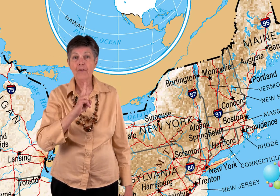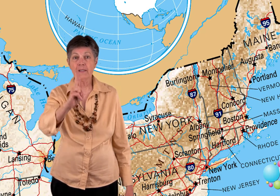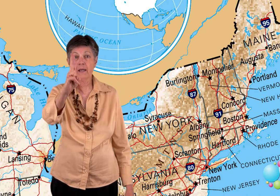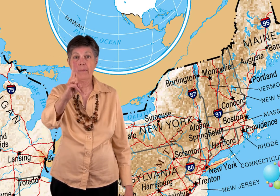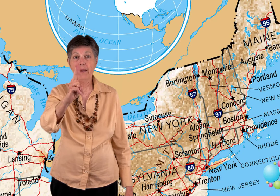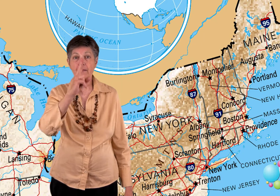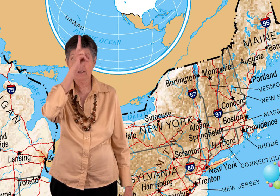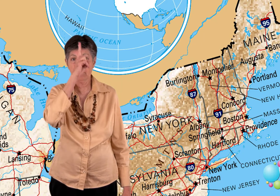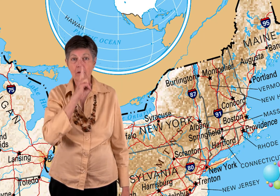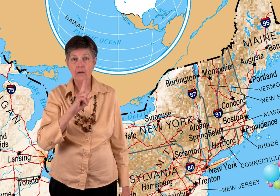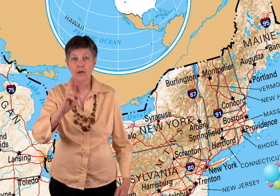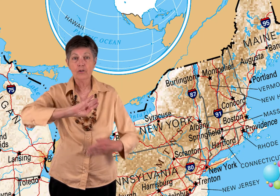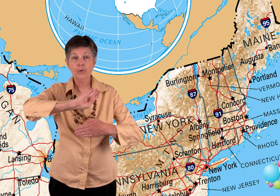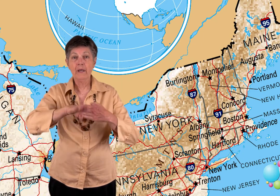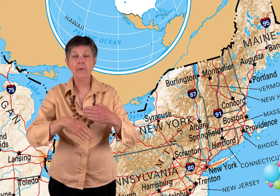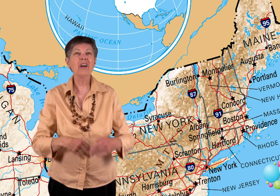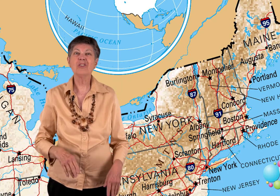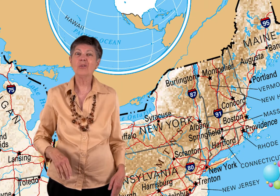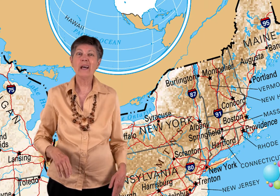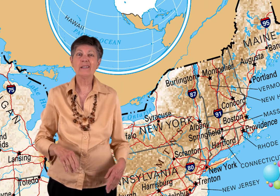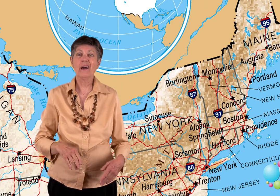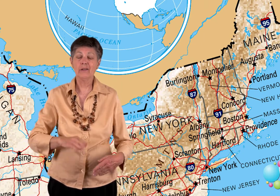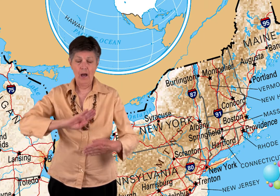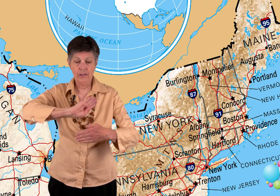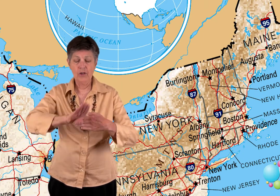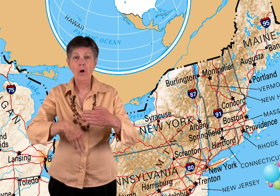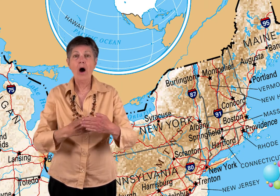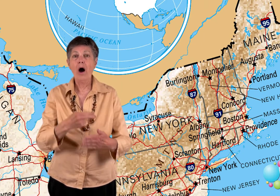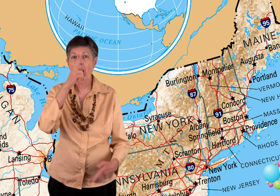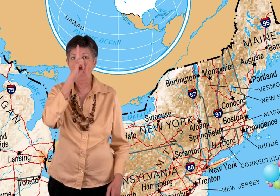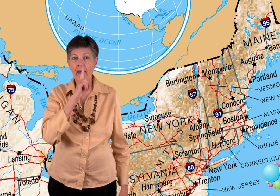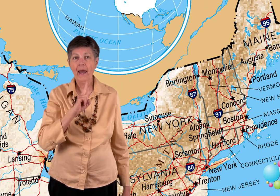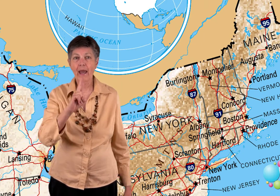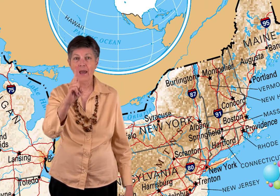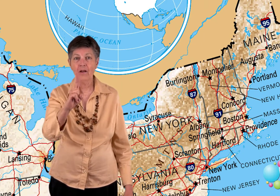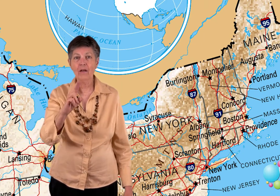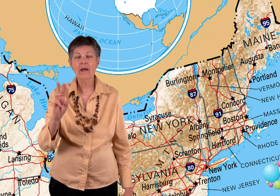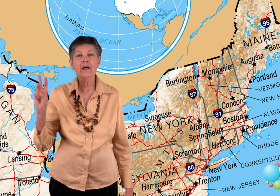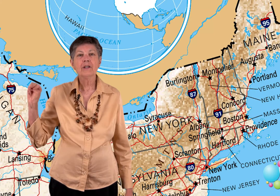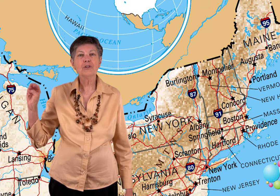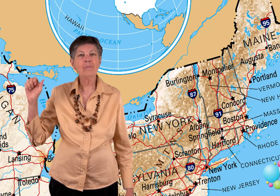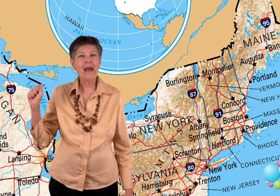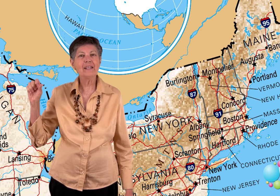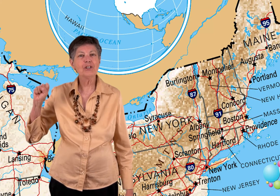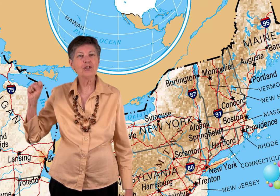face and come out like this. So, would be, and we're going to do that sign a lot. So, all hail to Massachusetts.